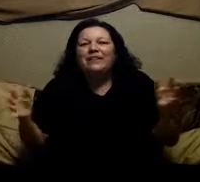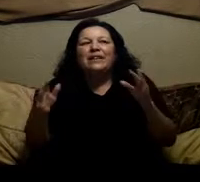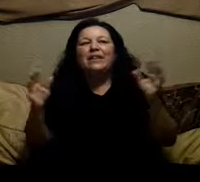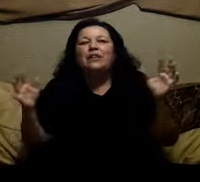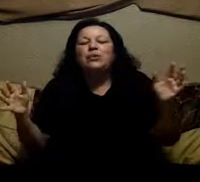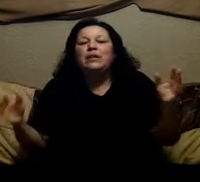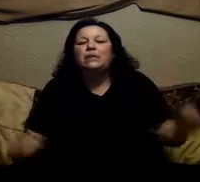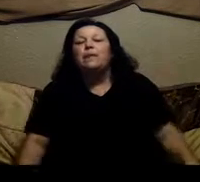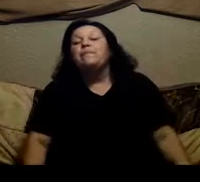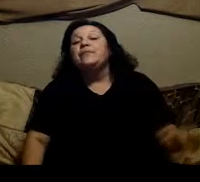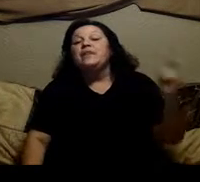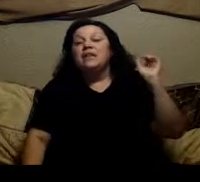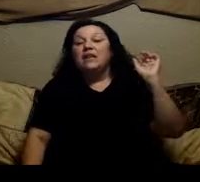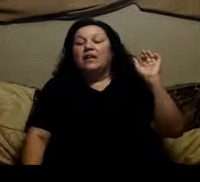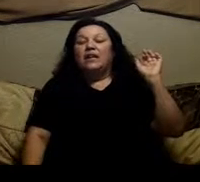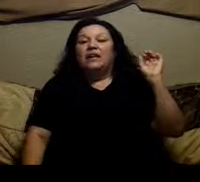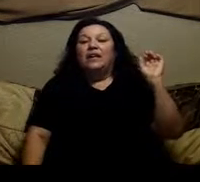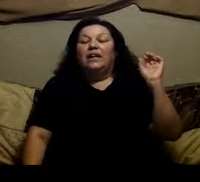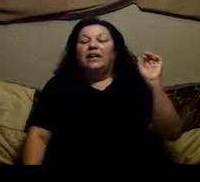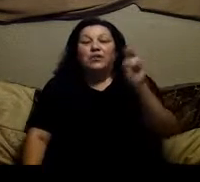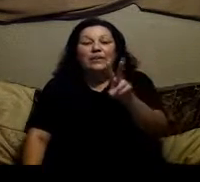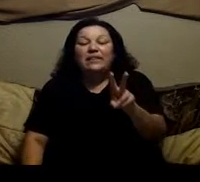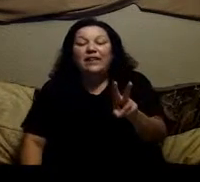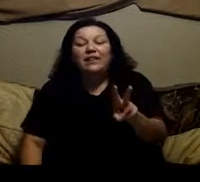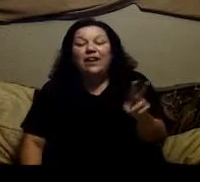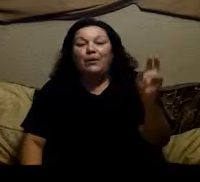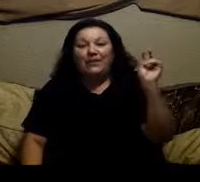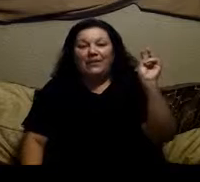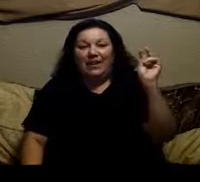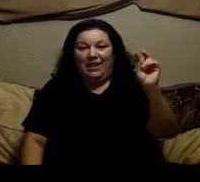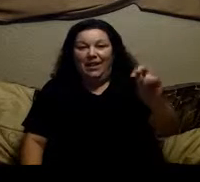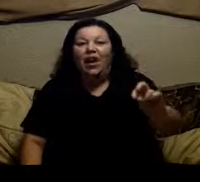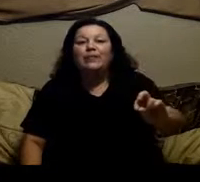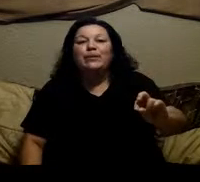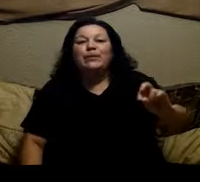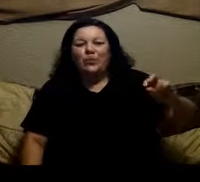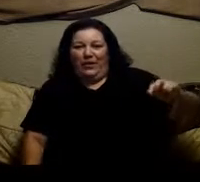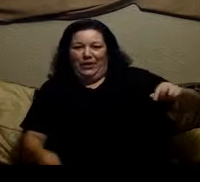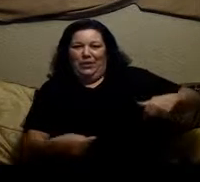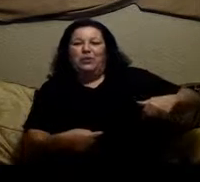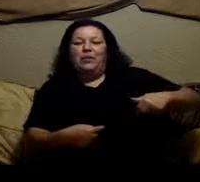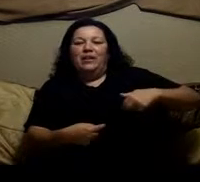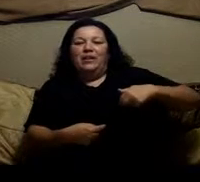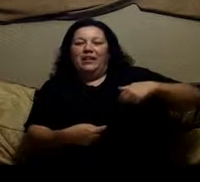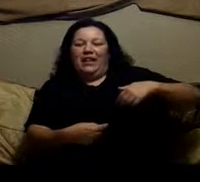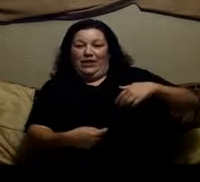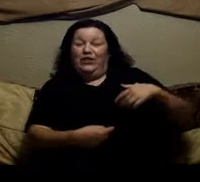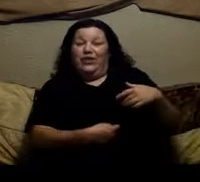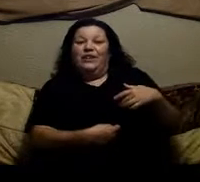things i can't do it anymore two months later i was in a hospital with a tube inserted